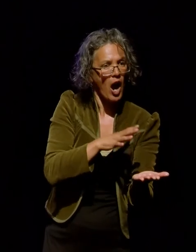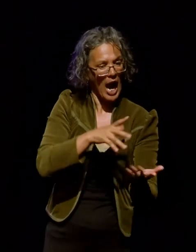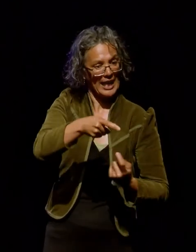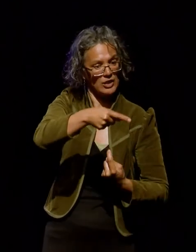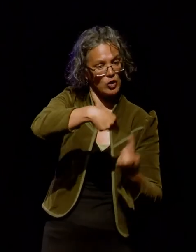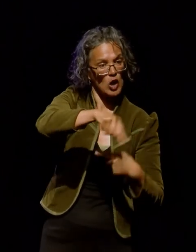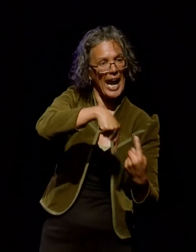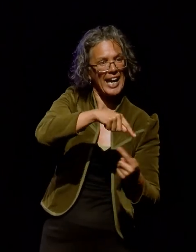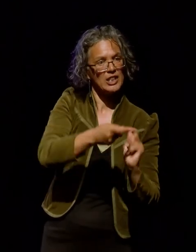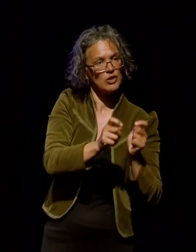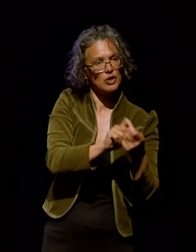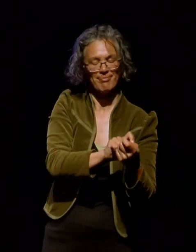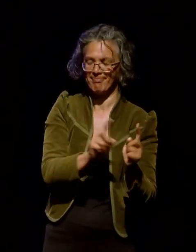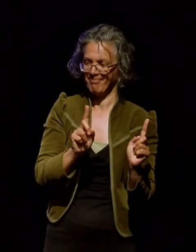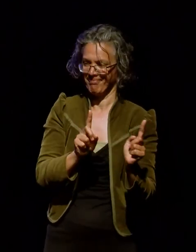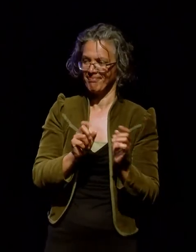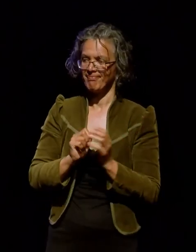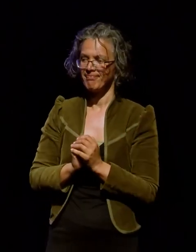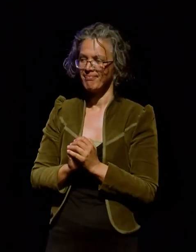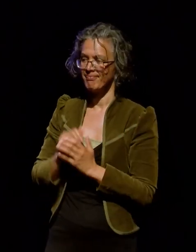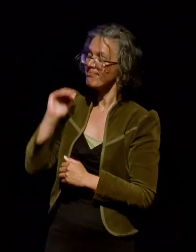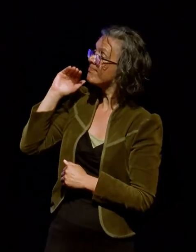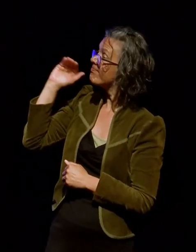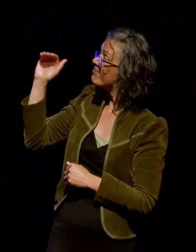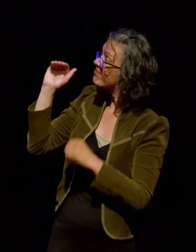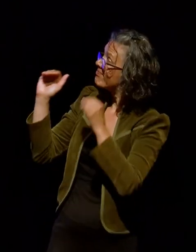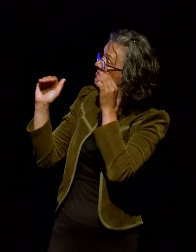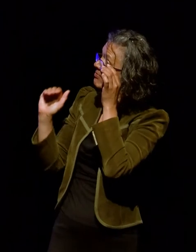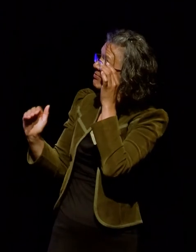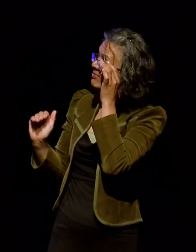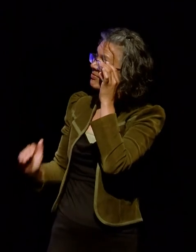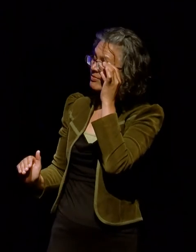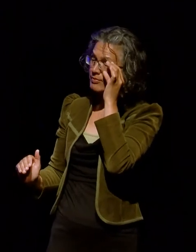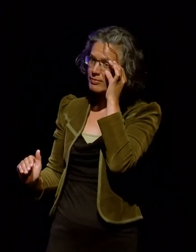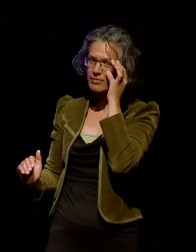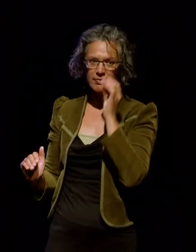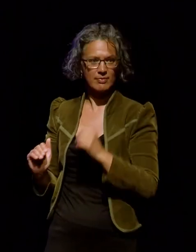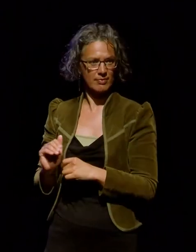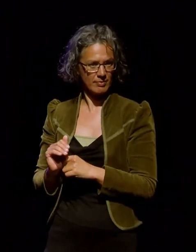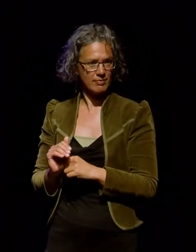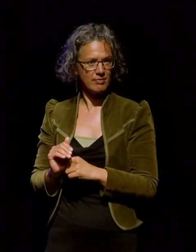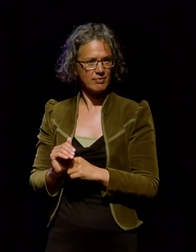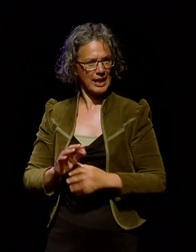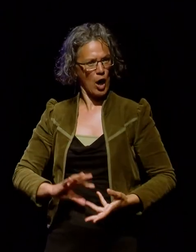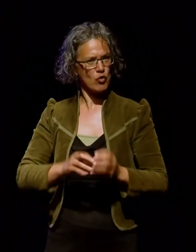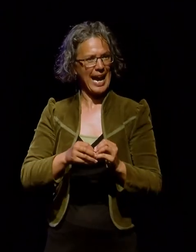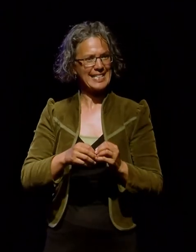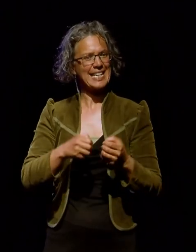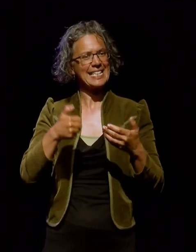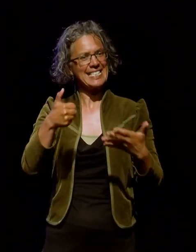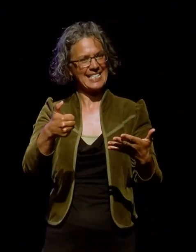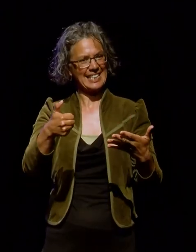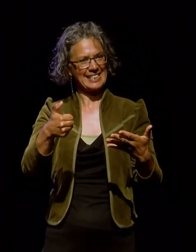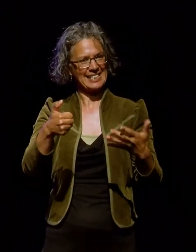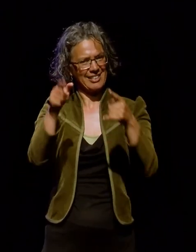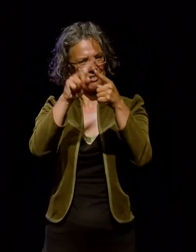The combination of these four elements, attribution, non-commercial, share alike and no derivatives, create the six licences you